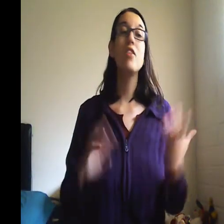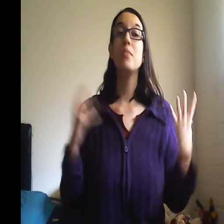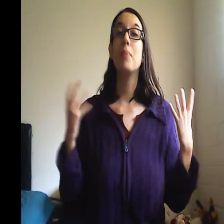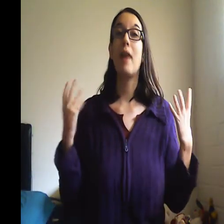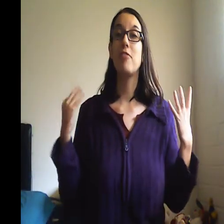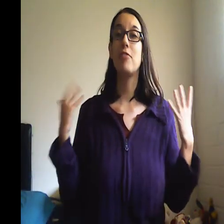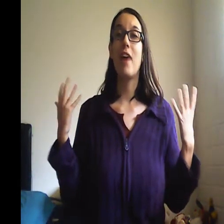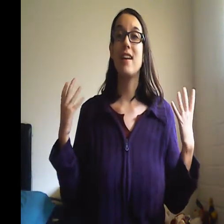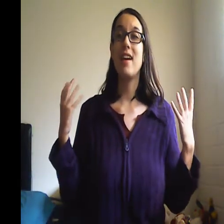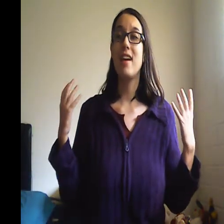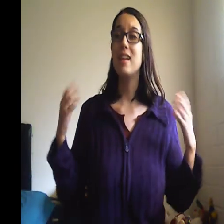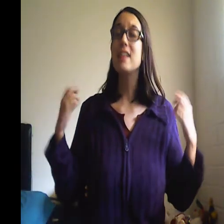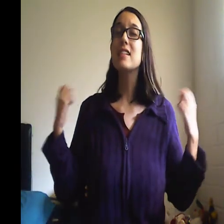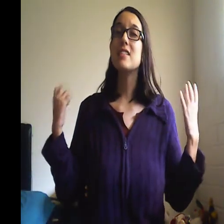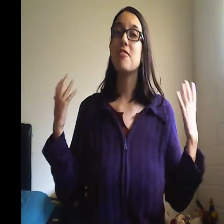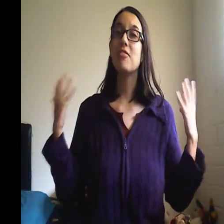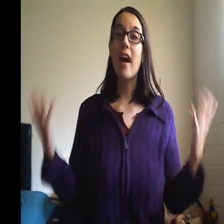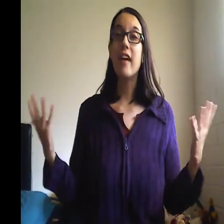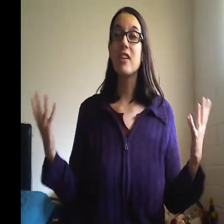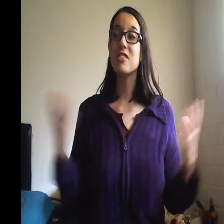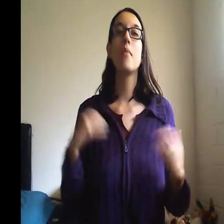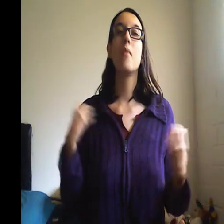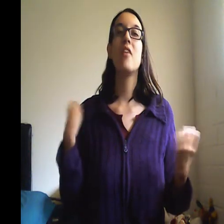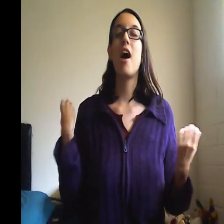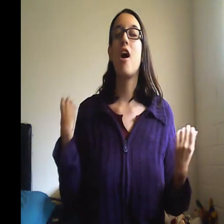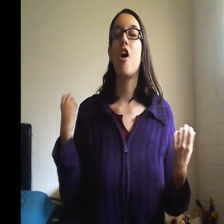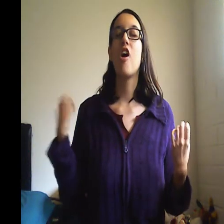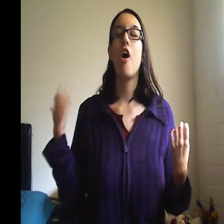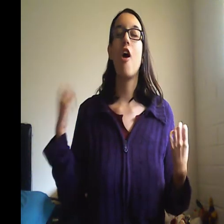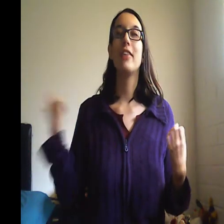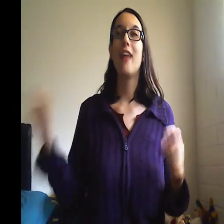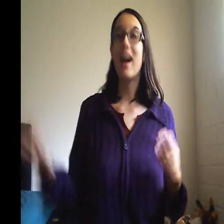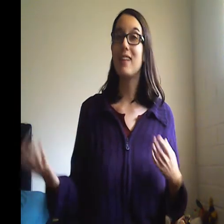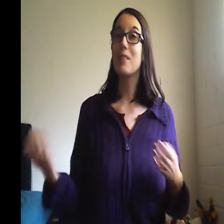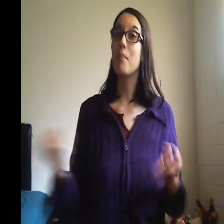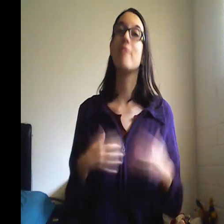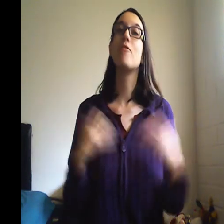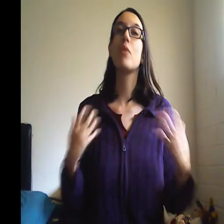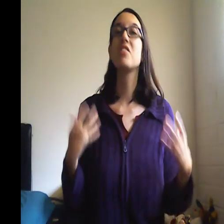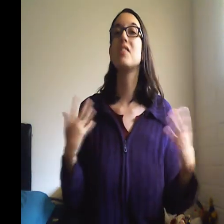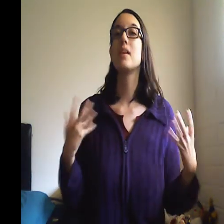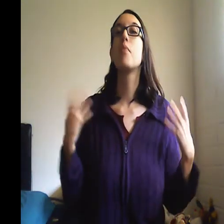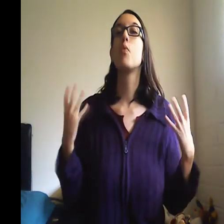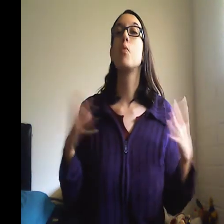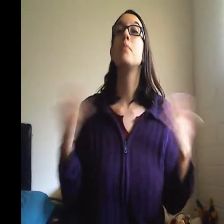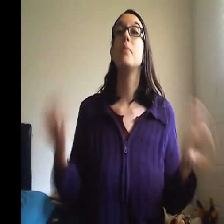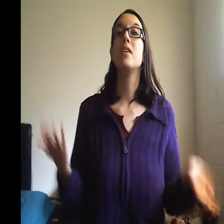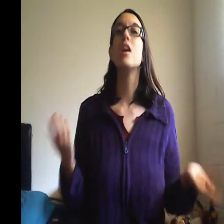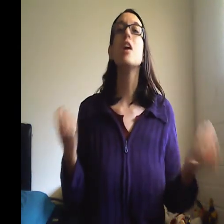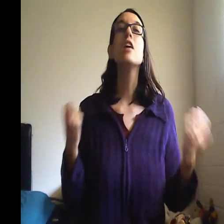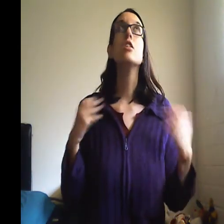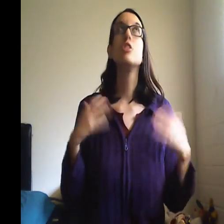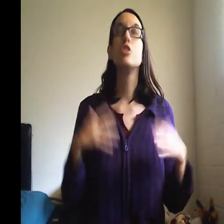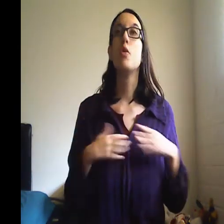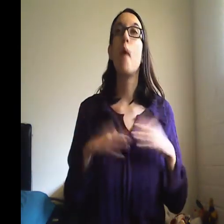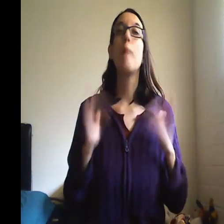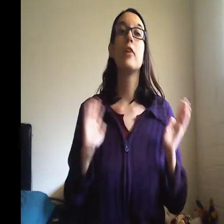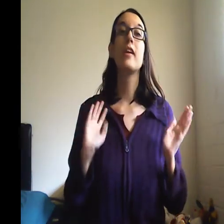Black Friday flyers that are online. My fourth tip would be to bring up